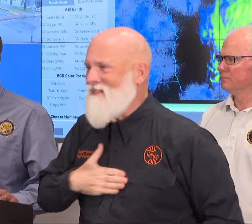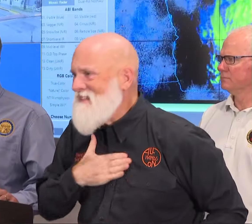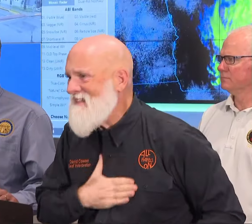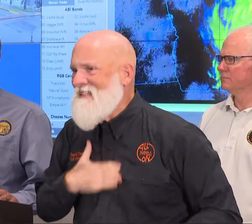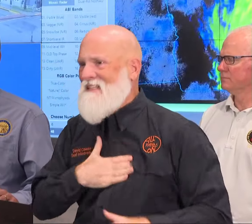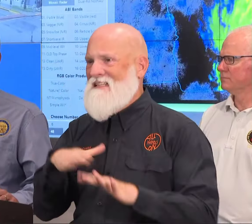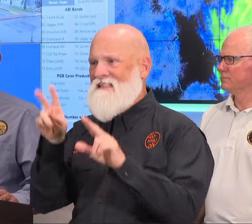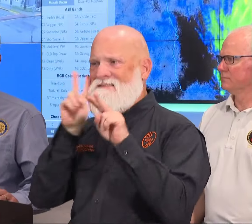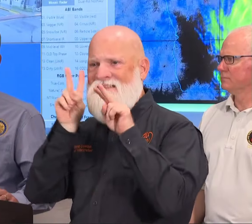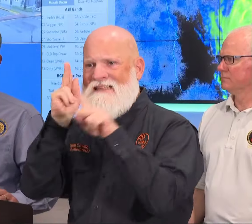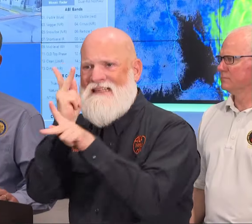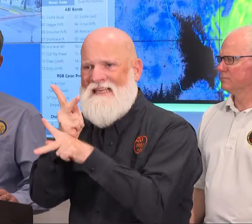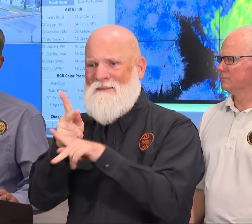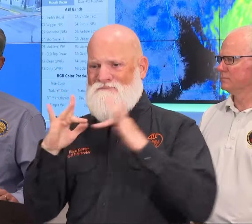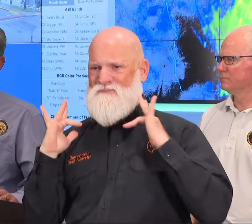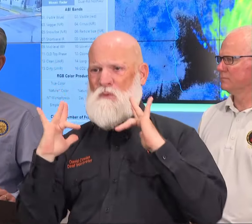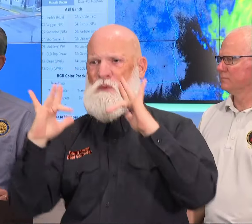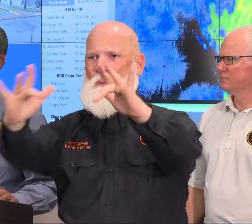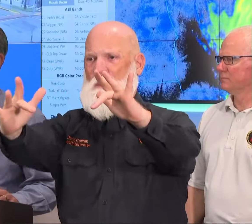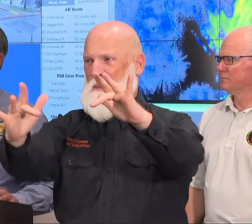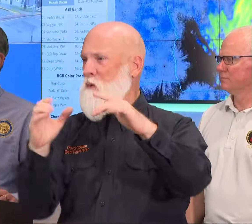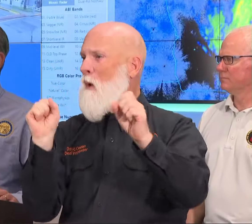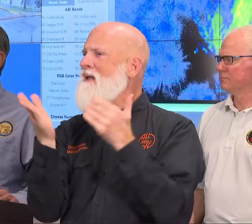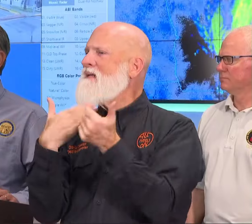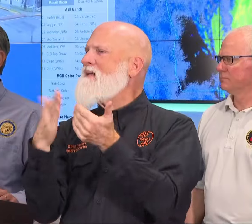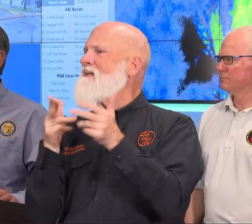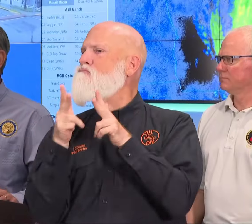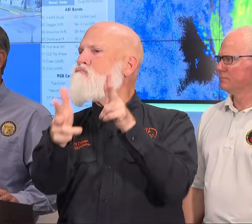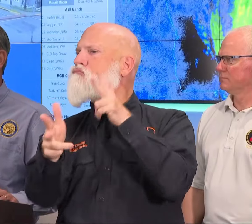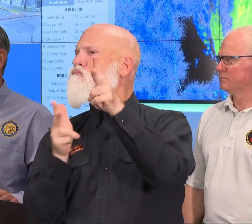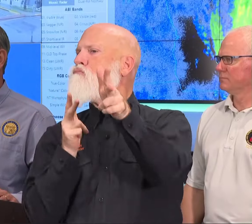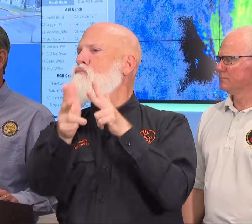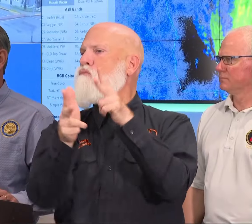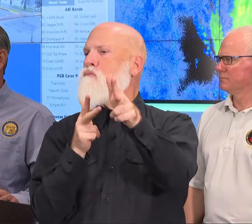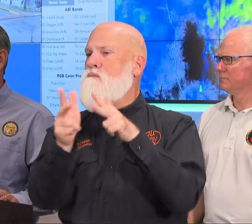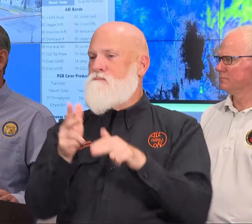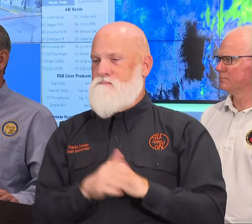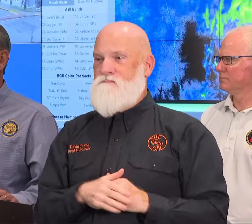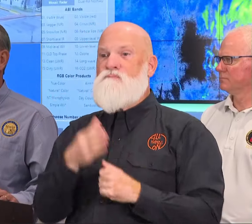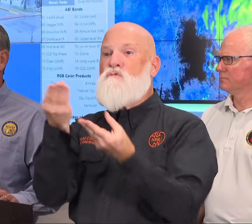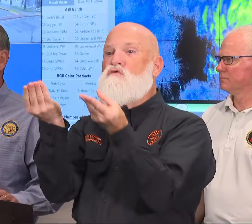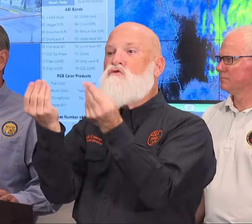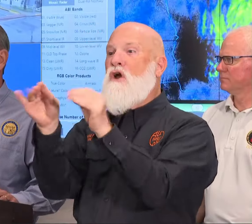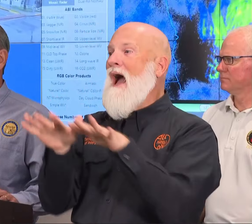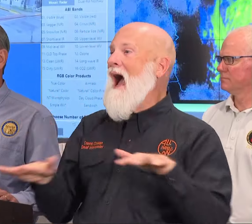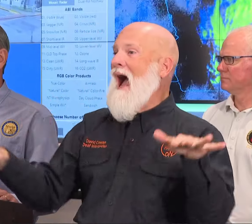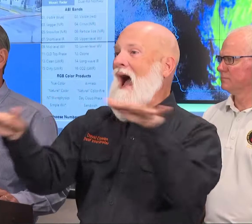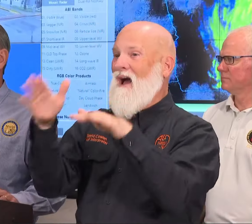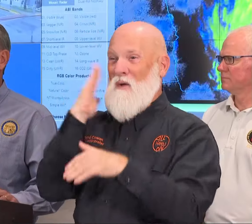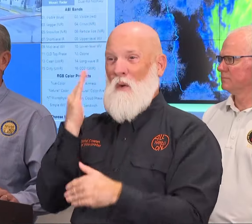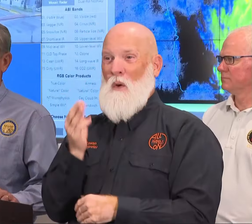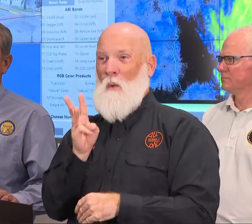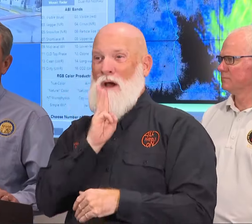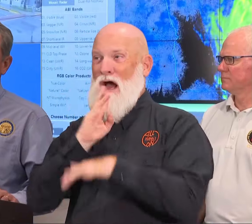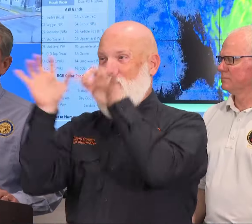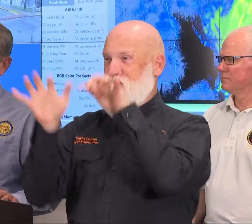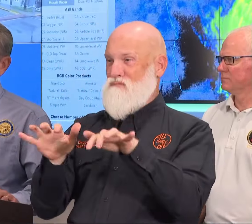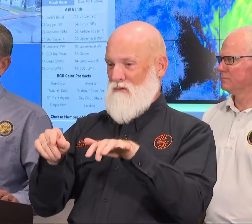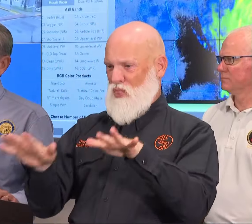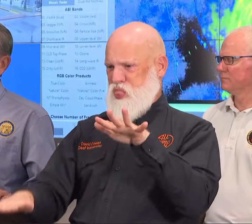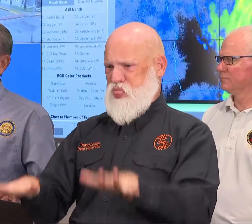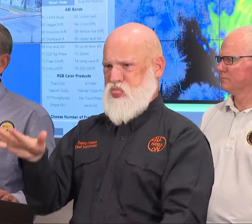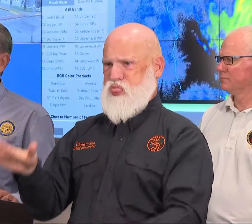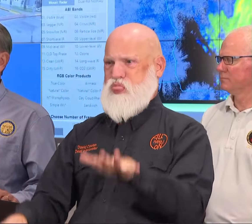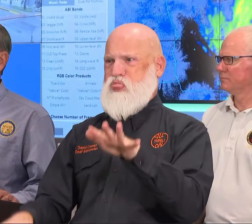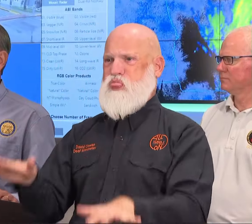ground being very saturated we've seen not only here but in other parts of our joining neighboring states where trees have